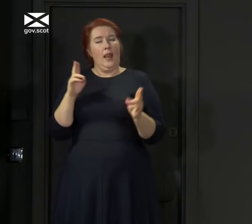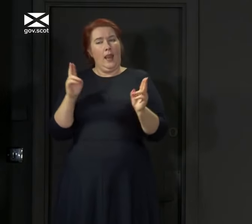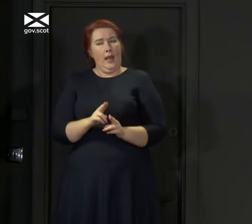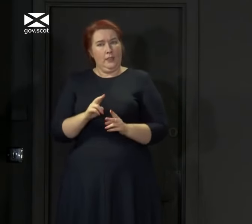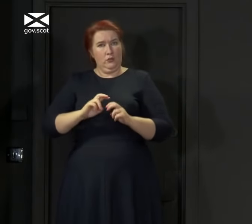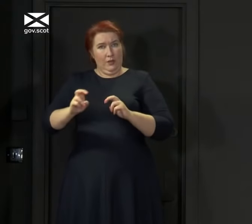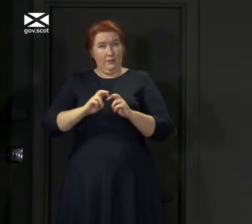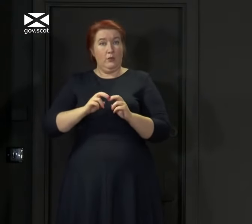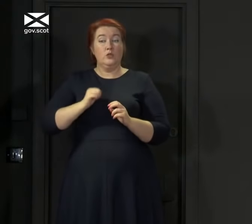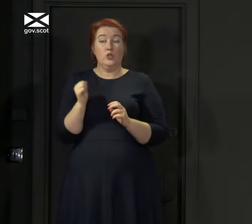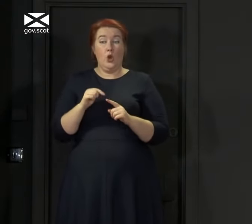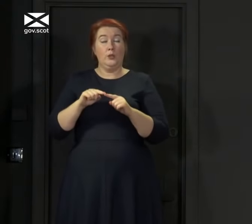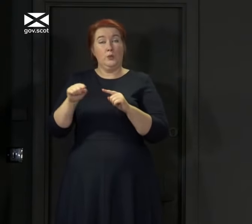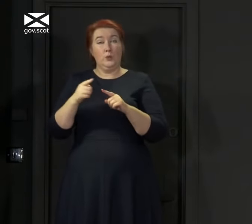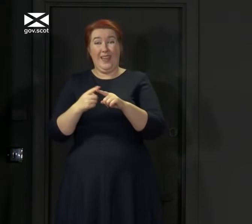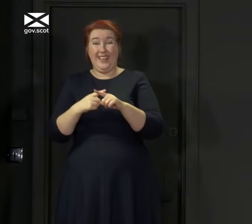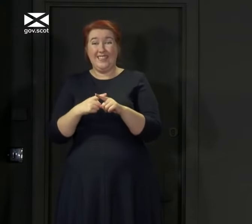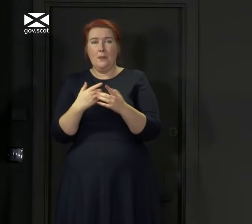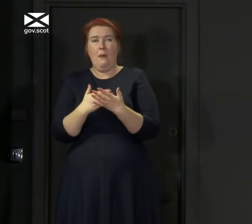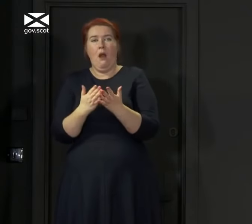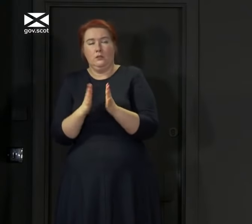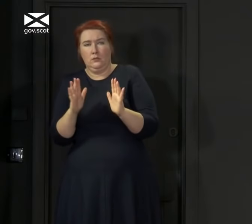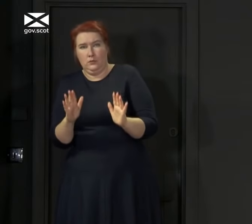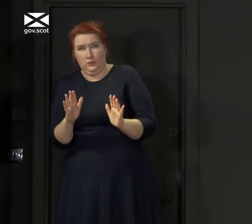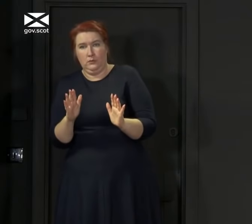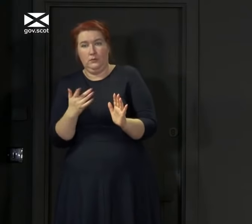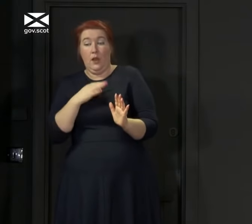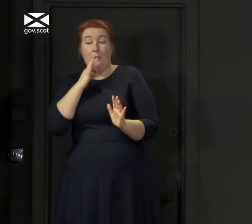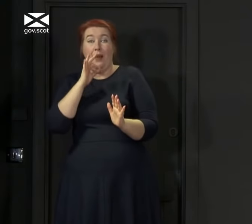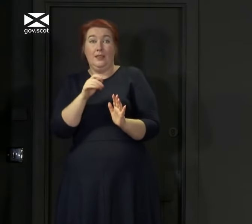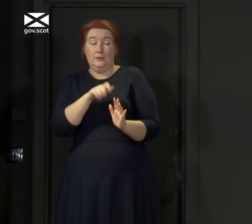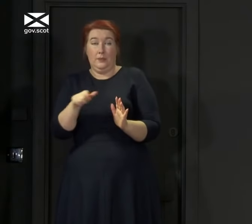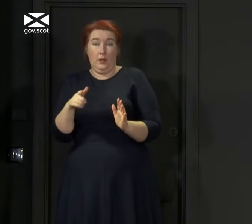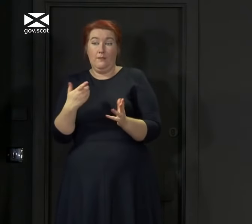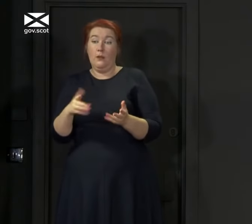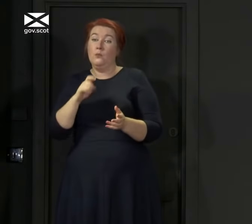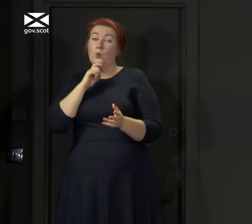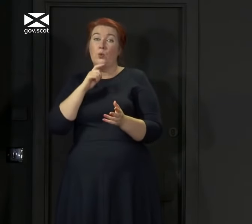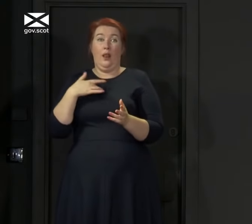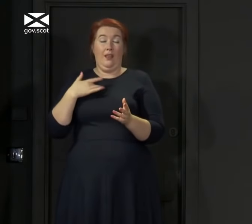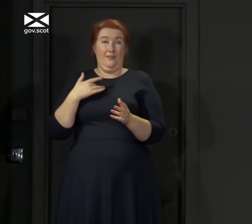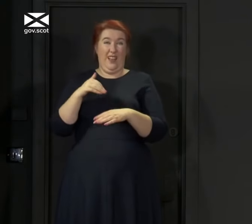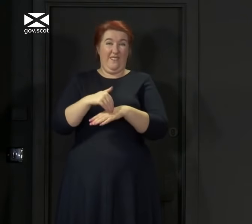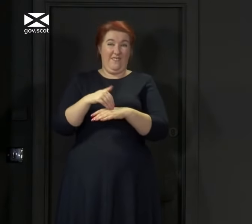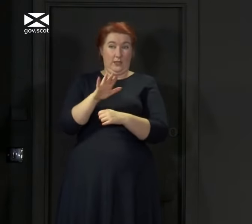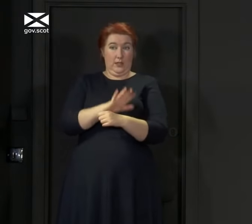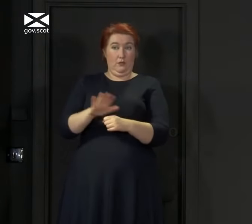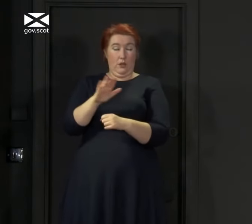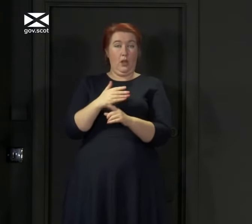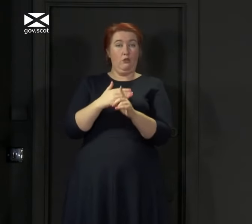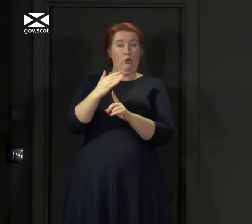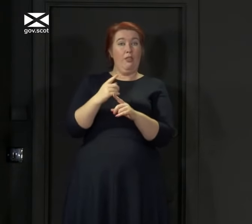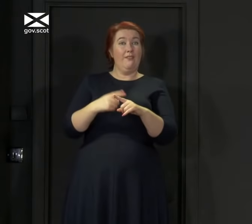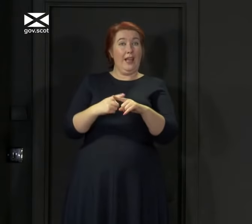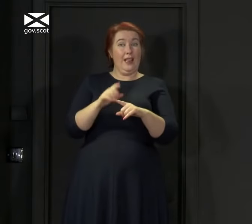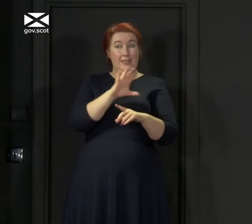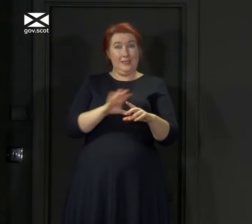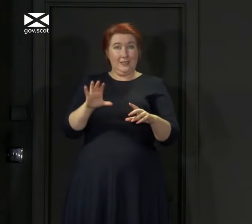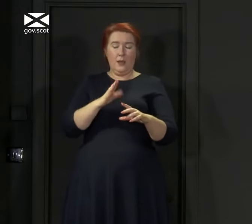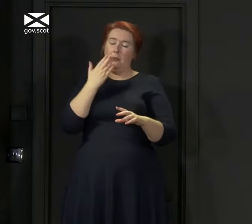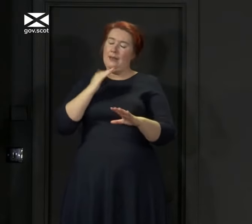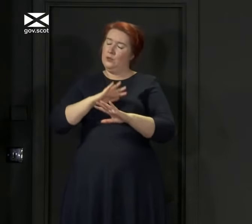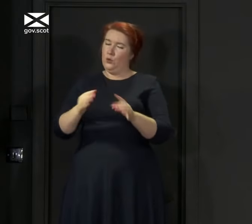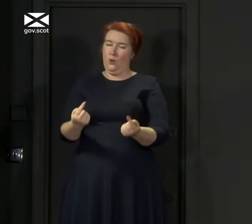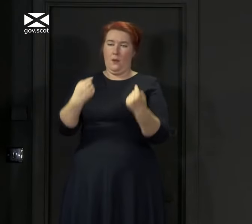Scotland and Scotland to England in part. So asking people from these affected parts of the north of England not to travel to Scotland and vice